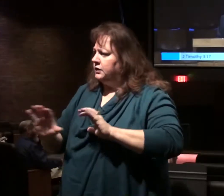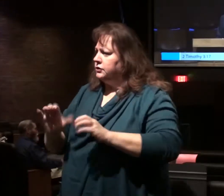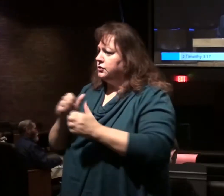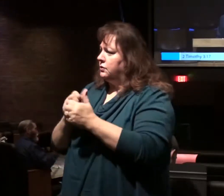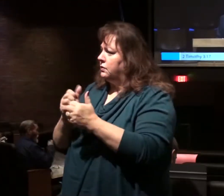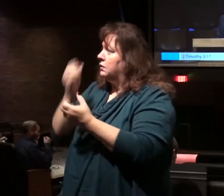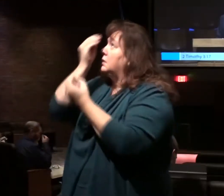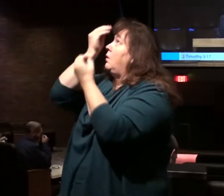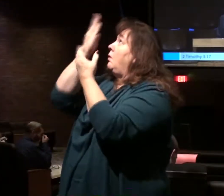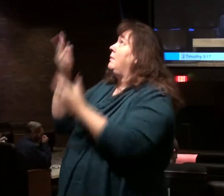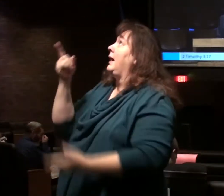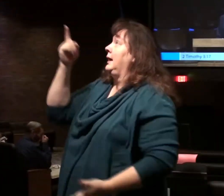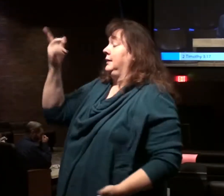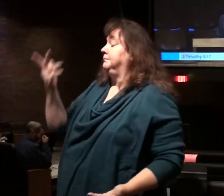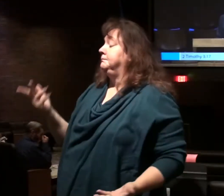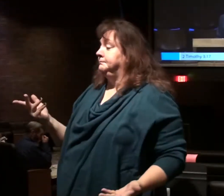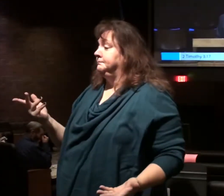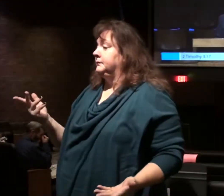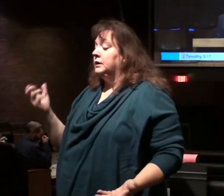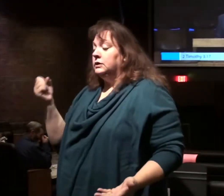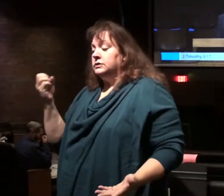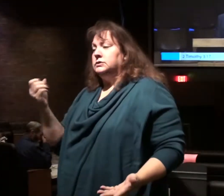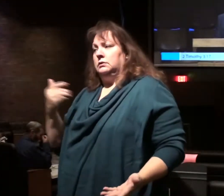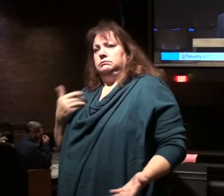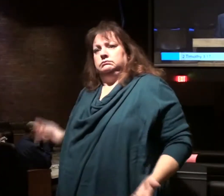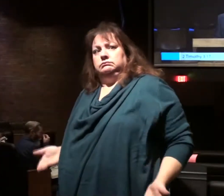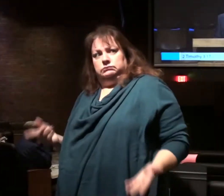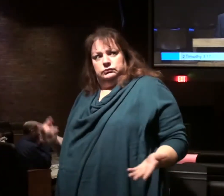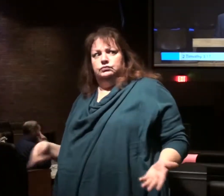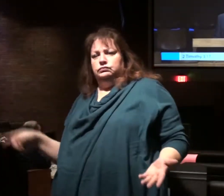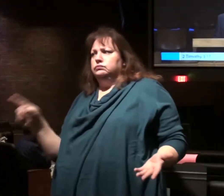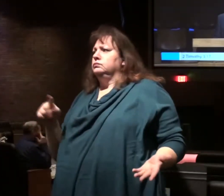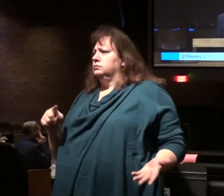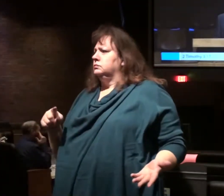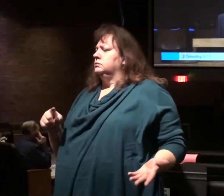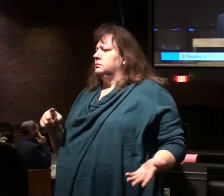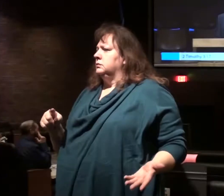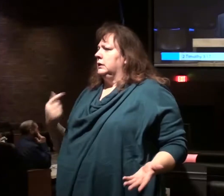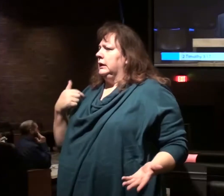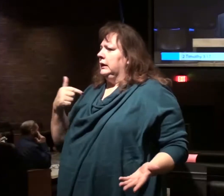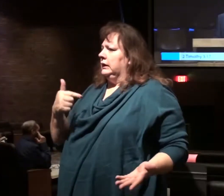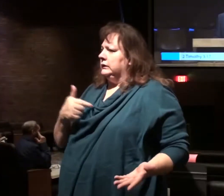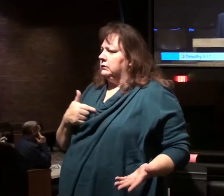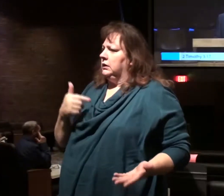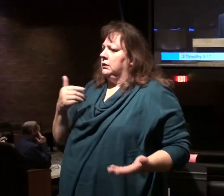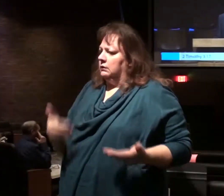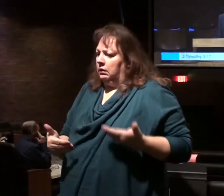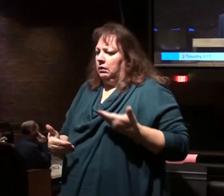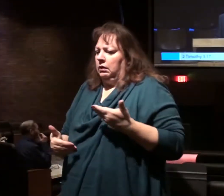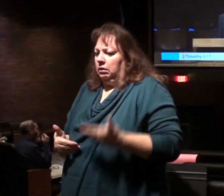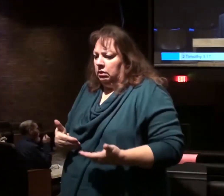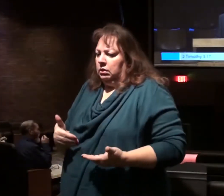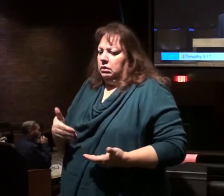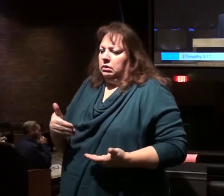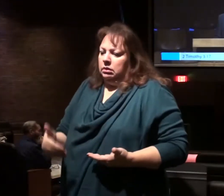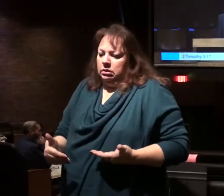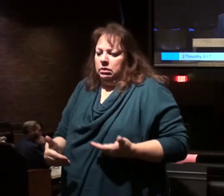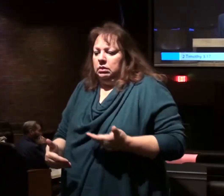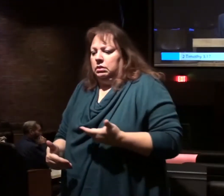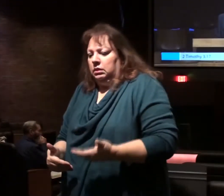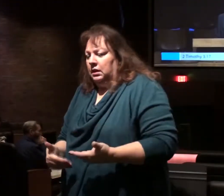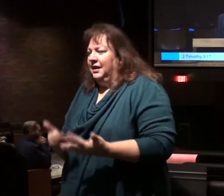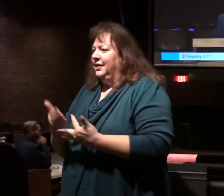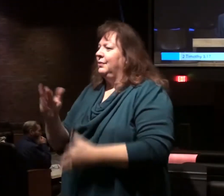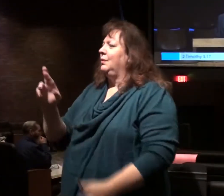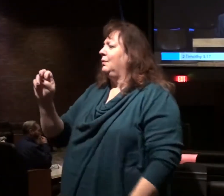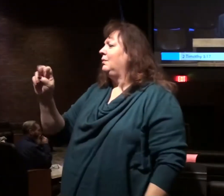God wants us to do. So I want to encourage you as we plod along through the